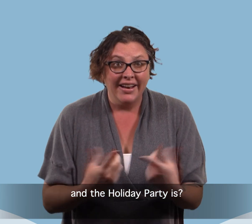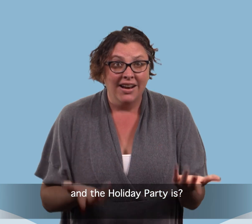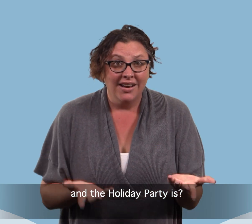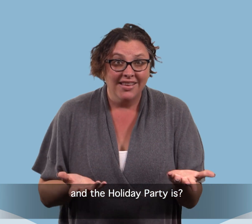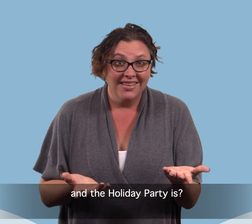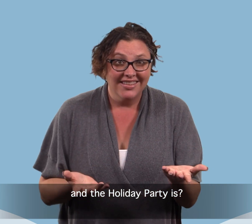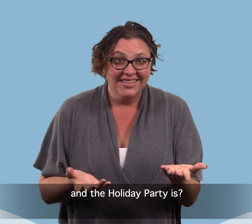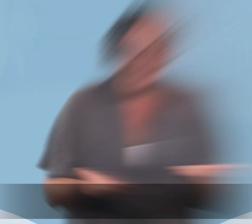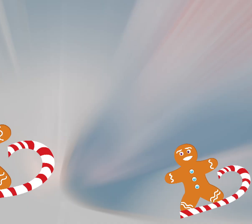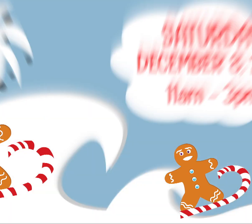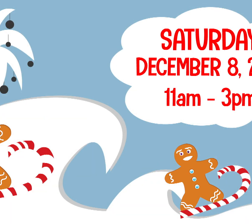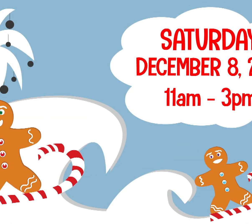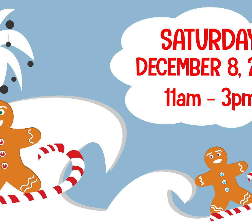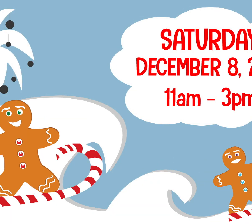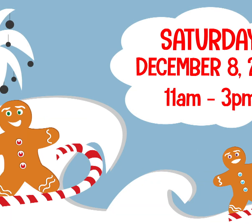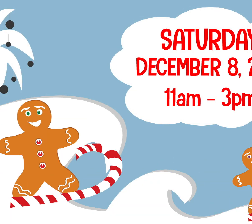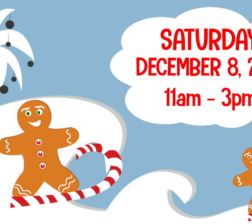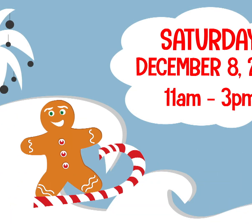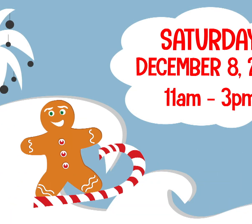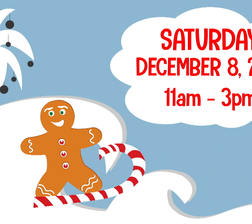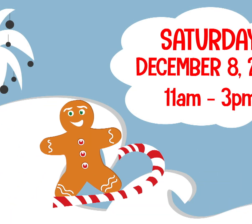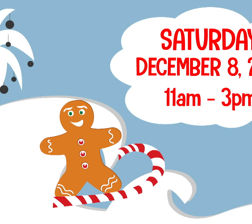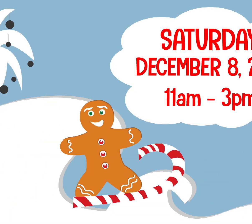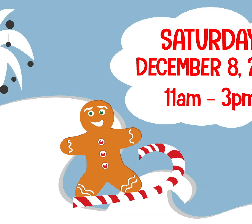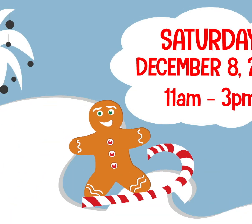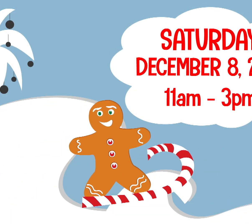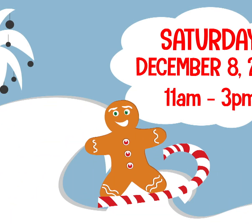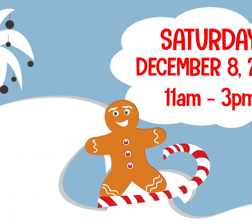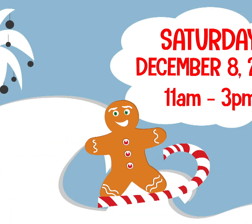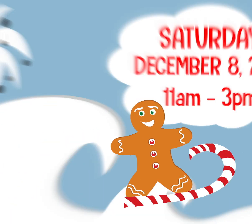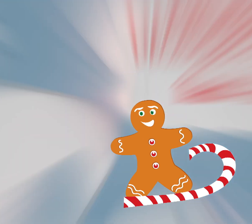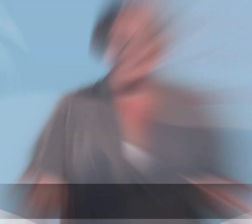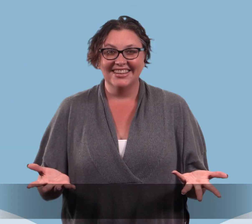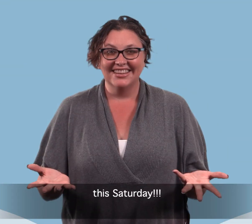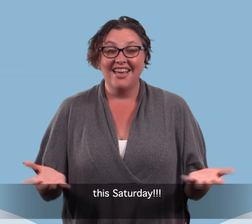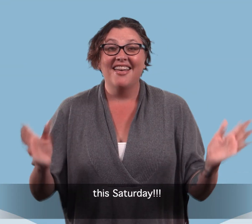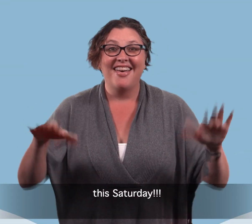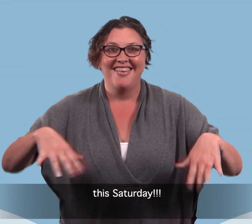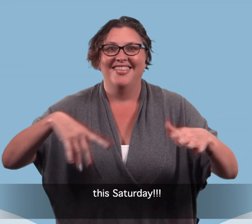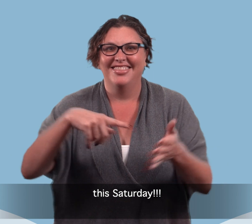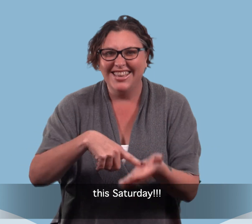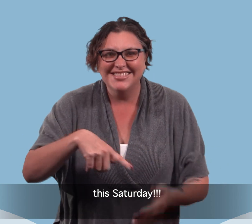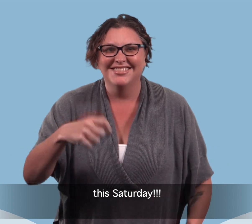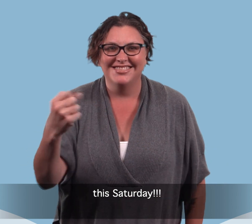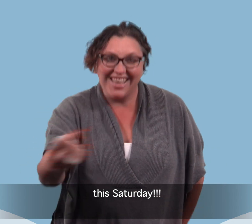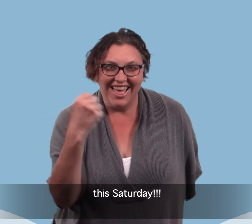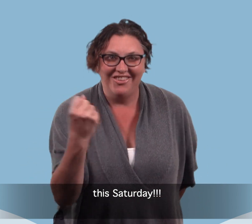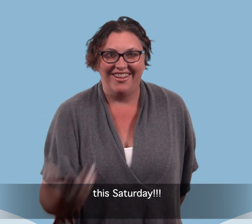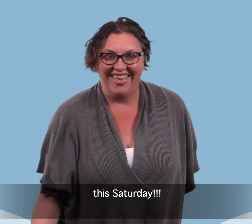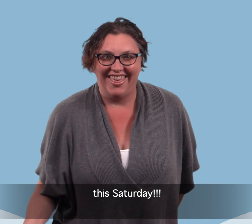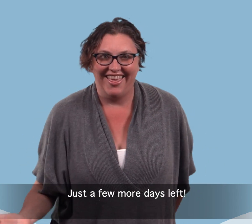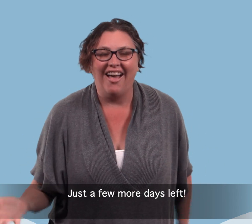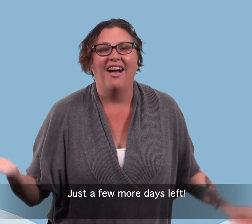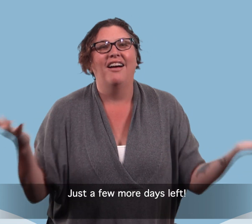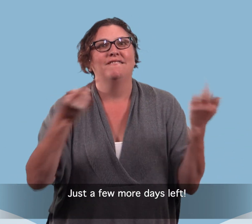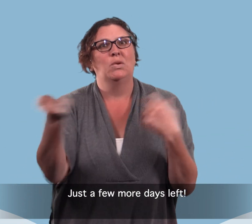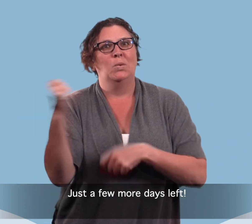party is this Saturday. Just a few days